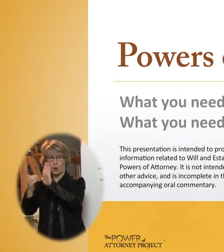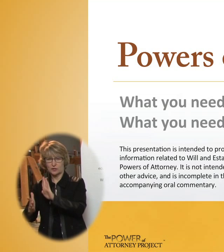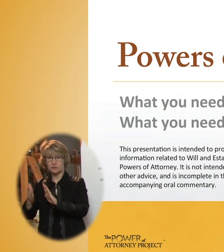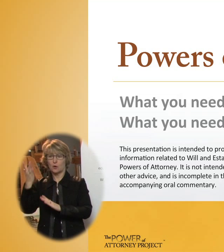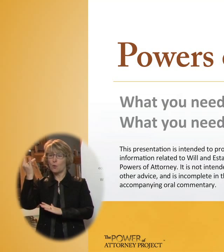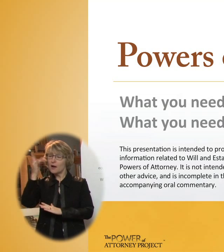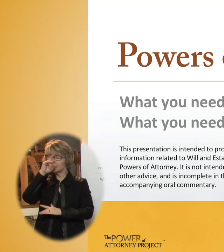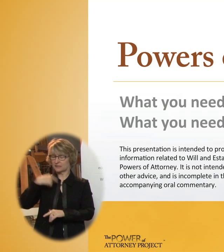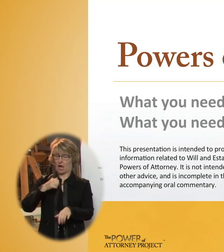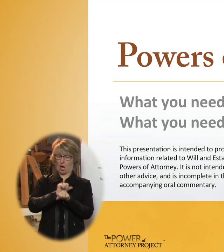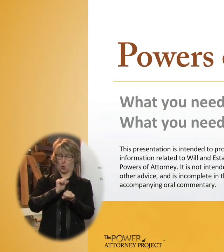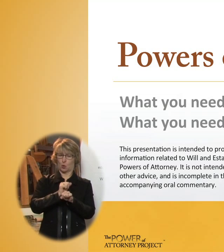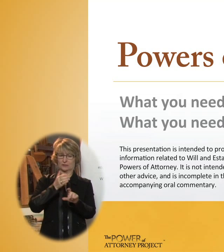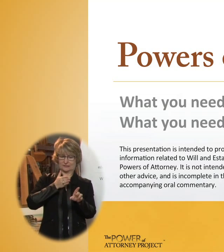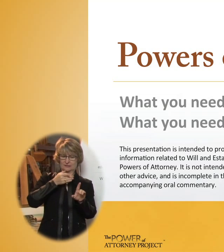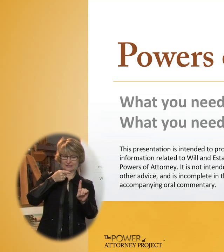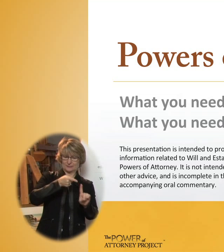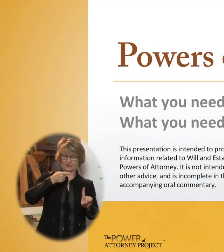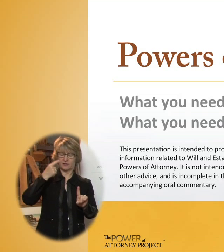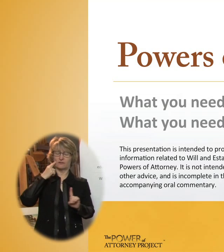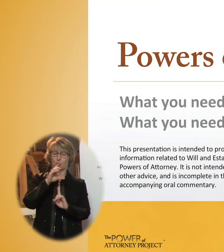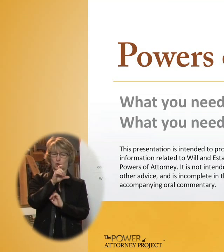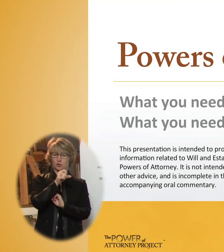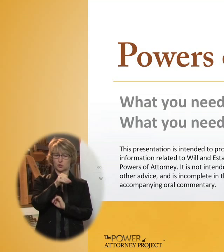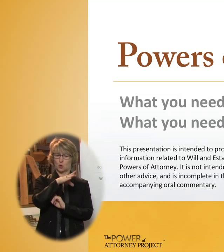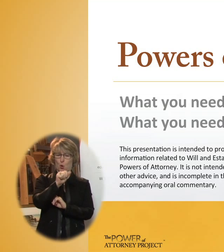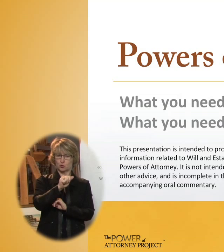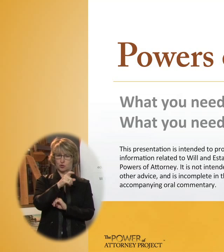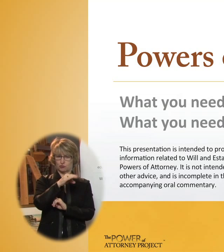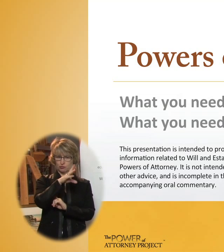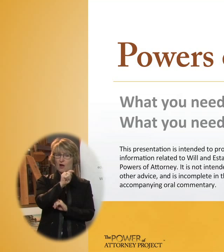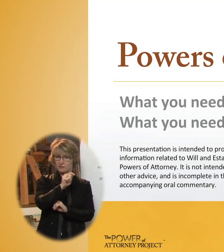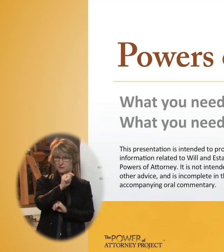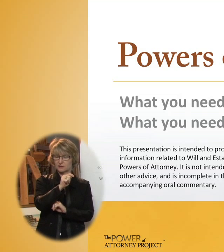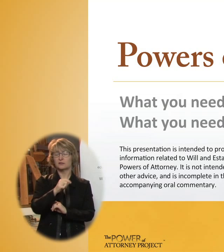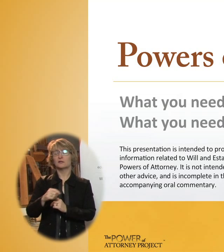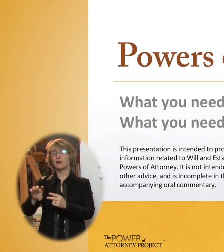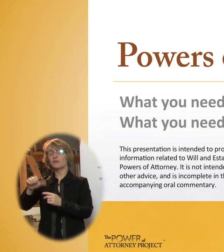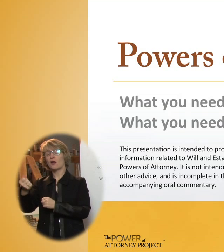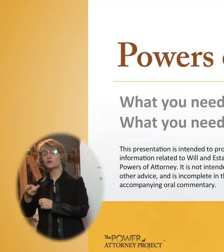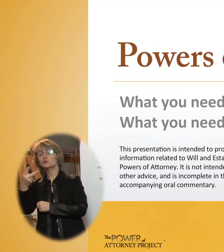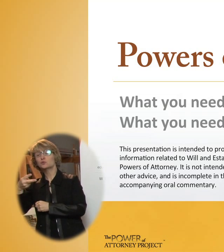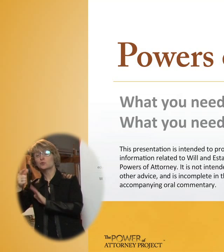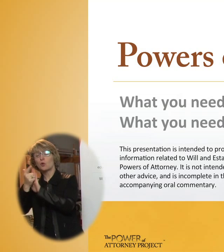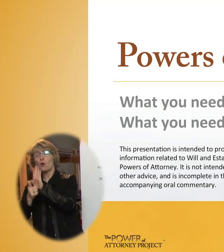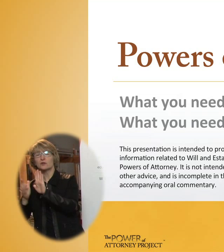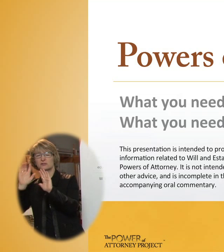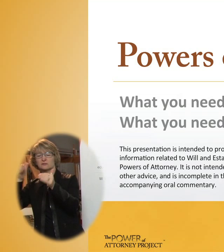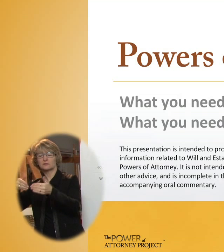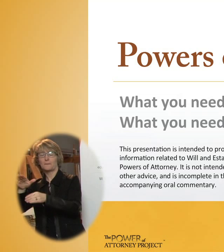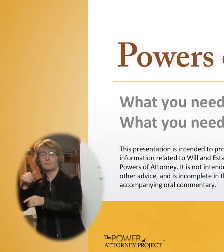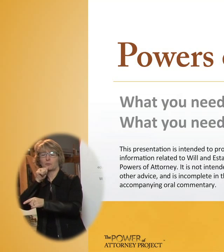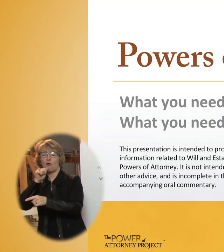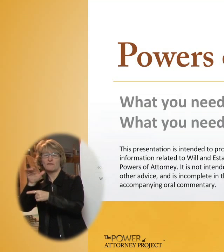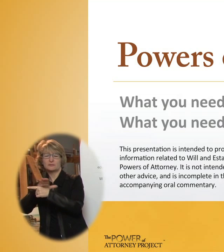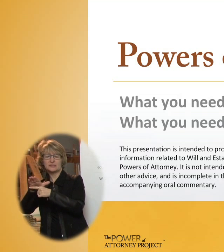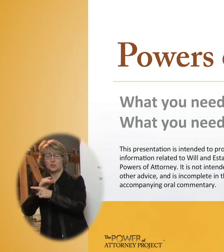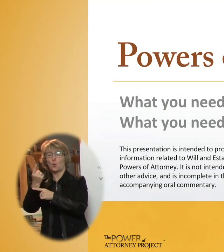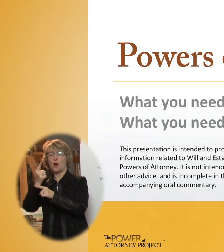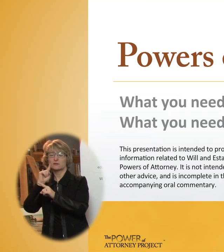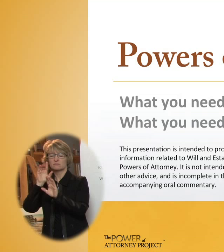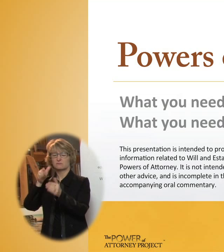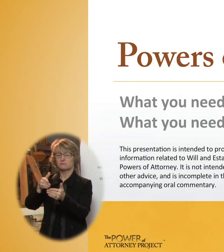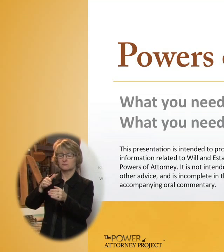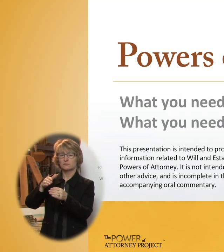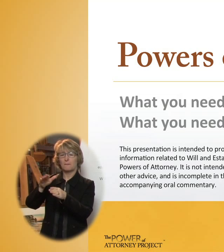Scotia Trust. The other two lawyers are actually in private practice. One focuses more in the planning area and Mark